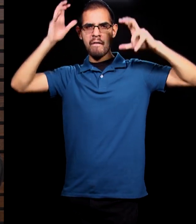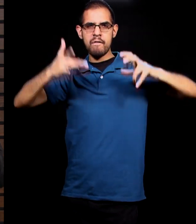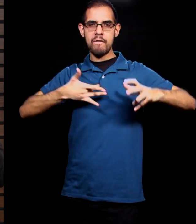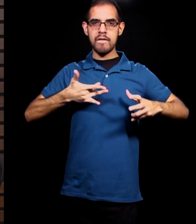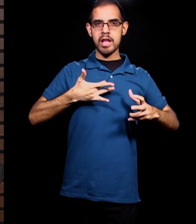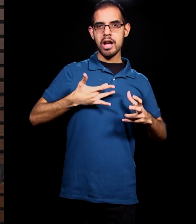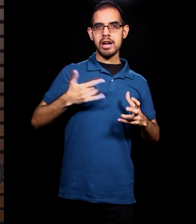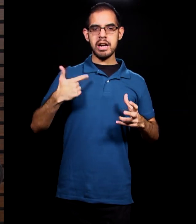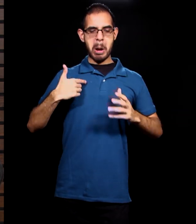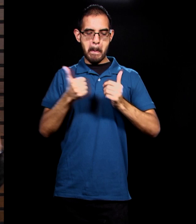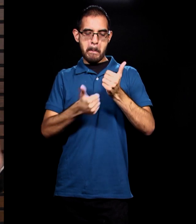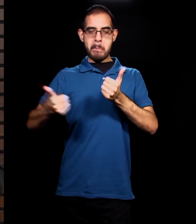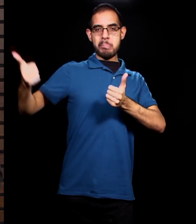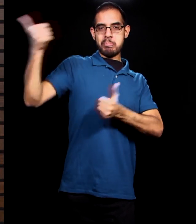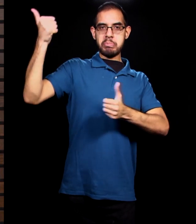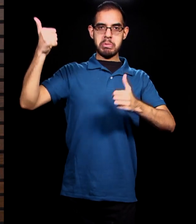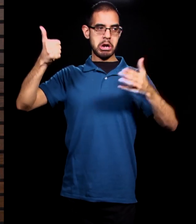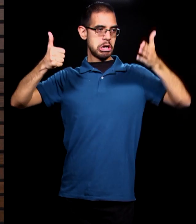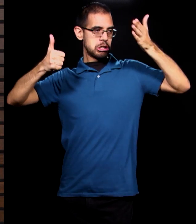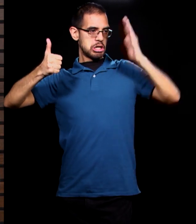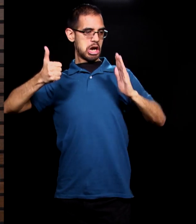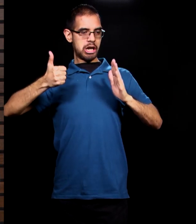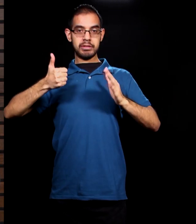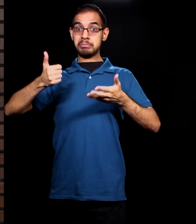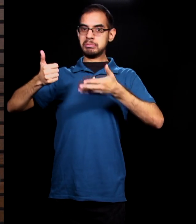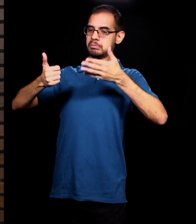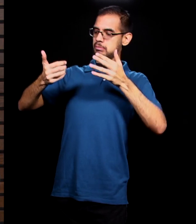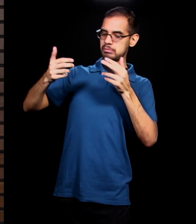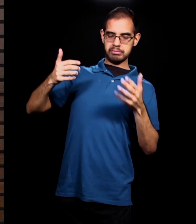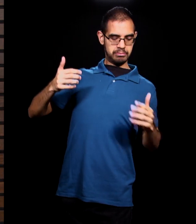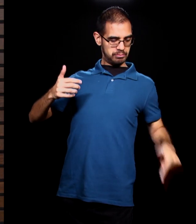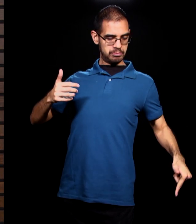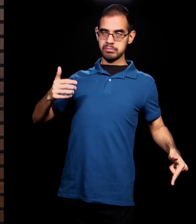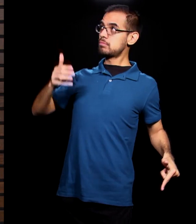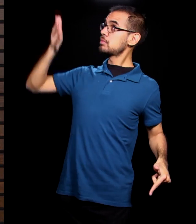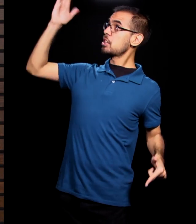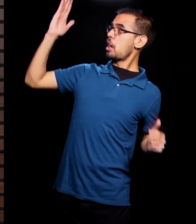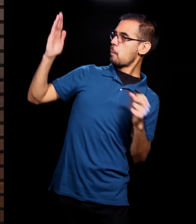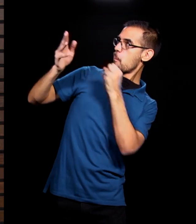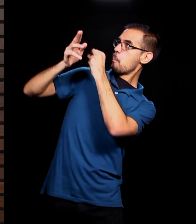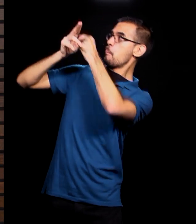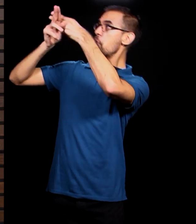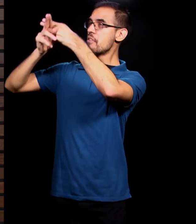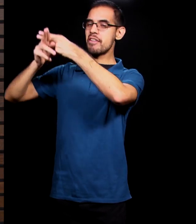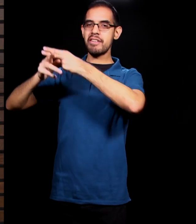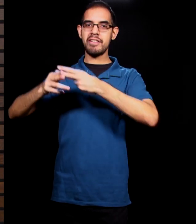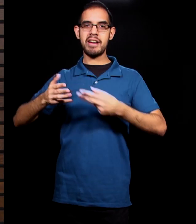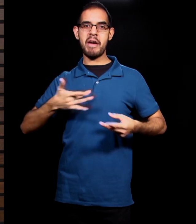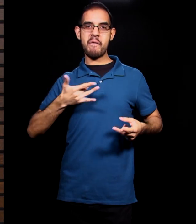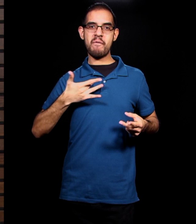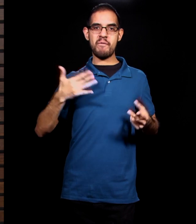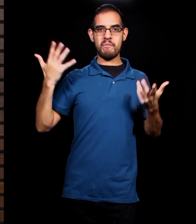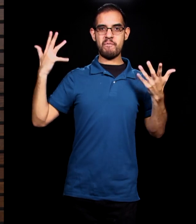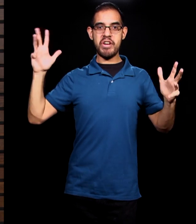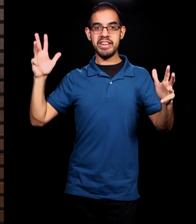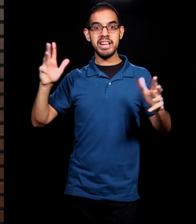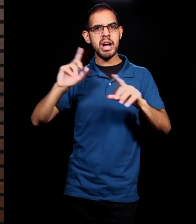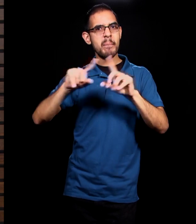being above God, of conquering humanity. It is at the cross that there seems to be defeat. But what seemed like Satan's